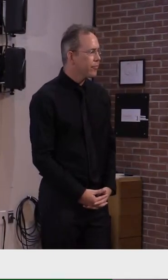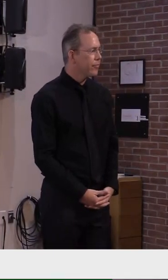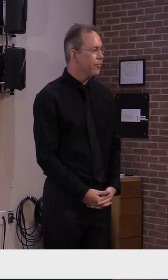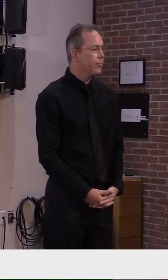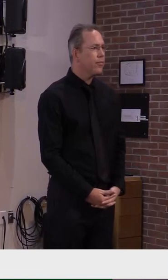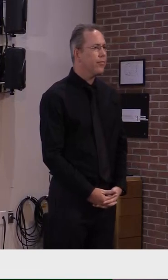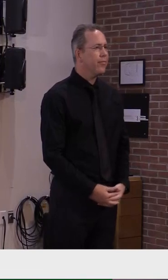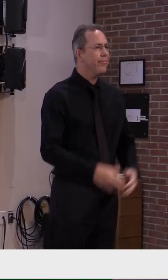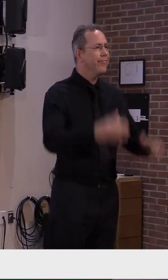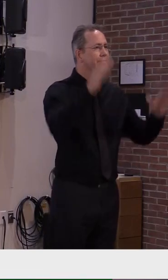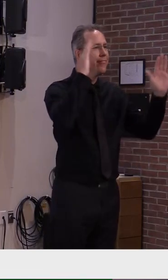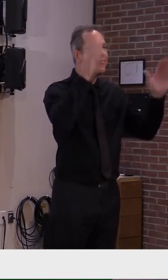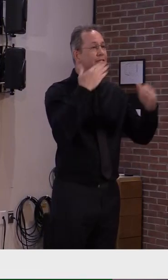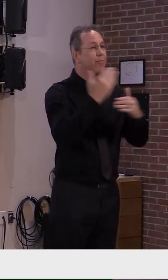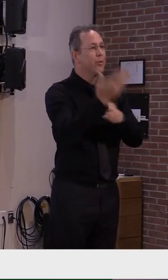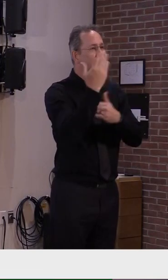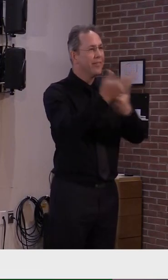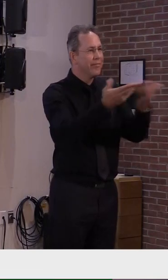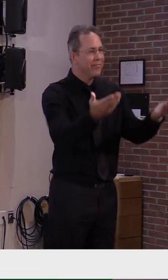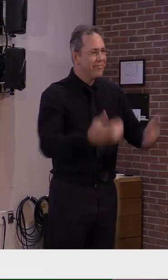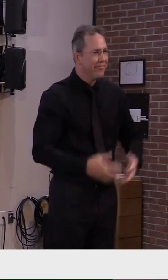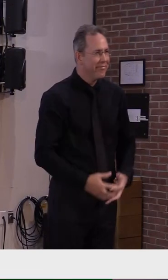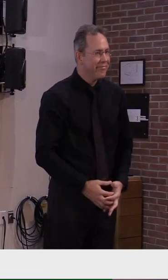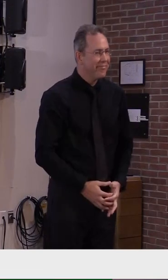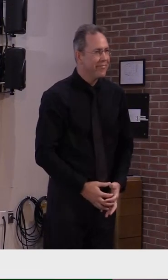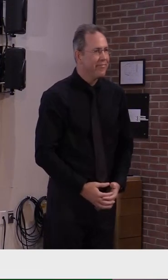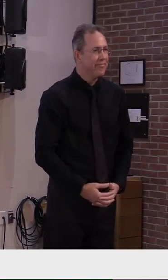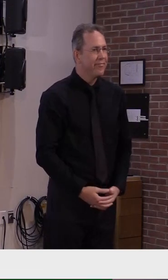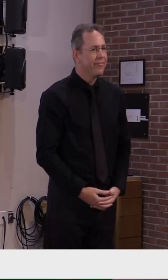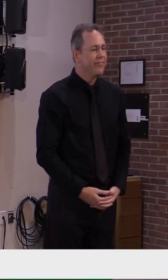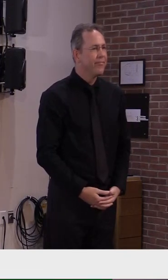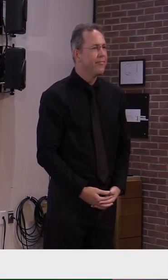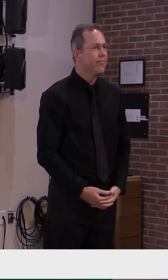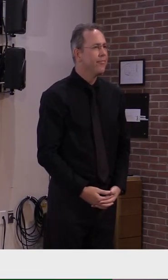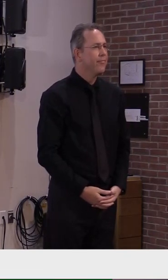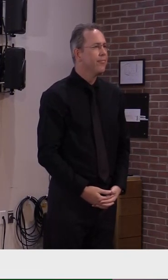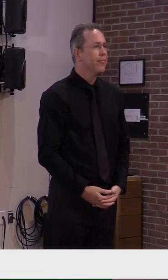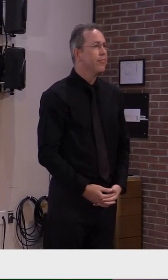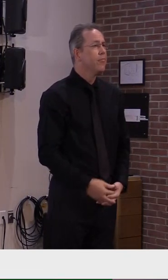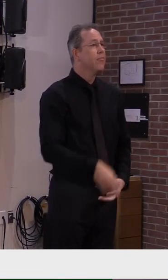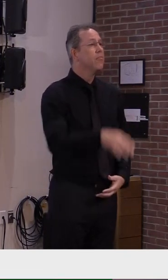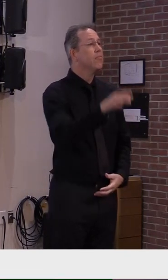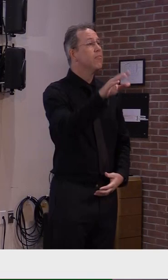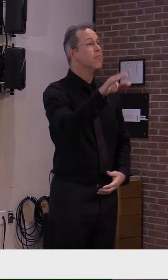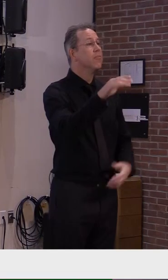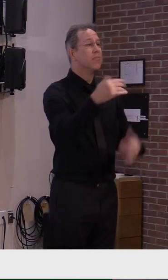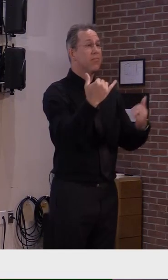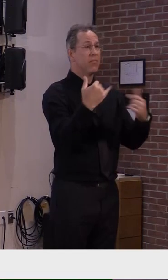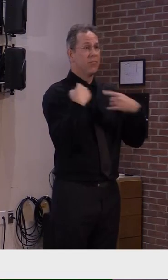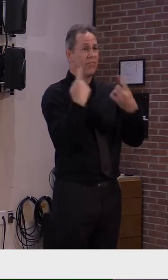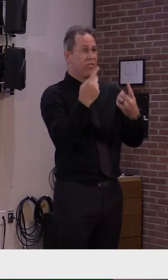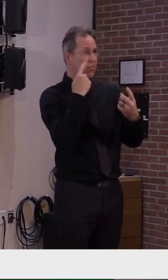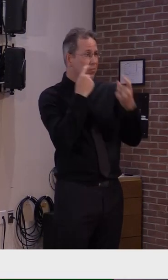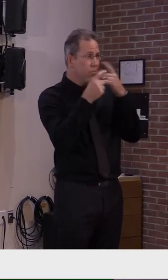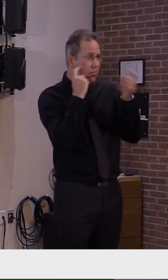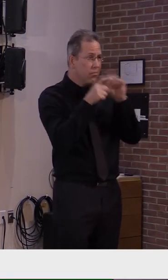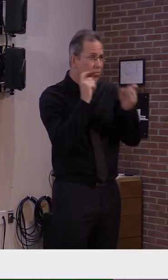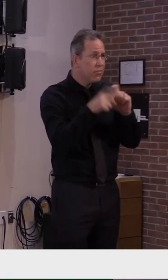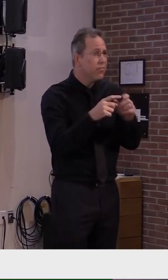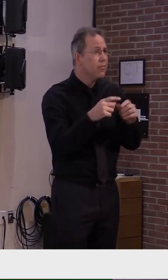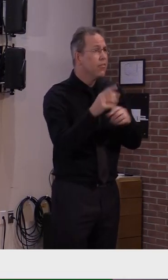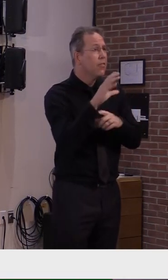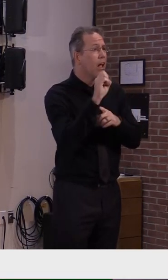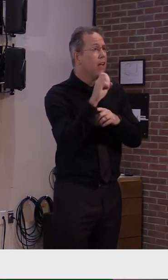good morning everyone as you've seen our cases have continued to grow